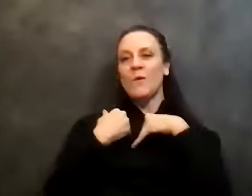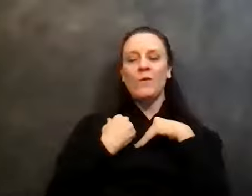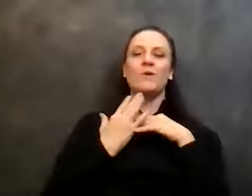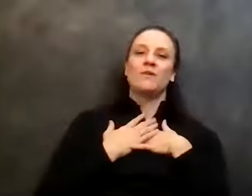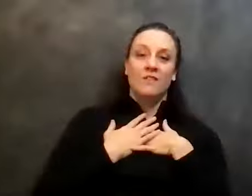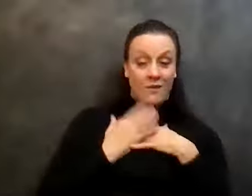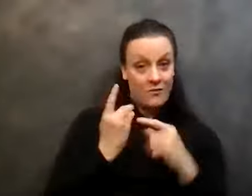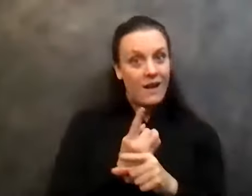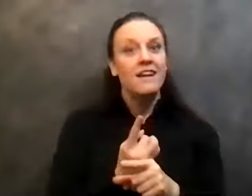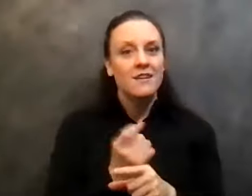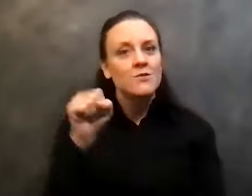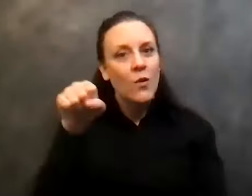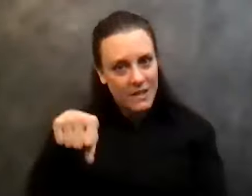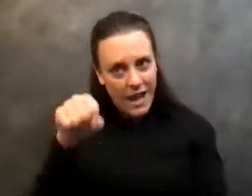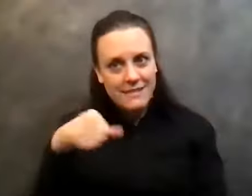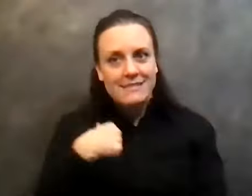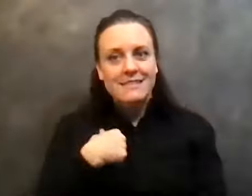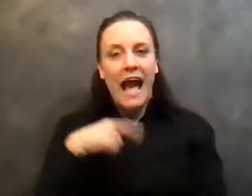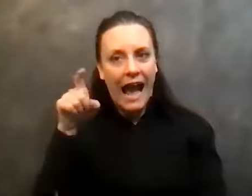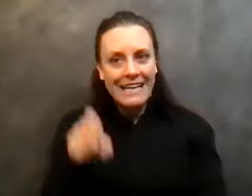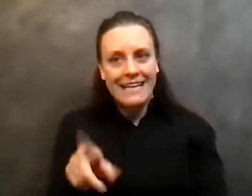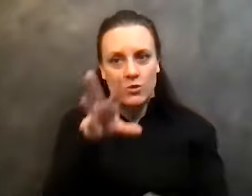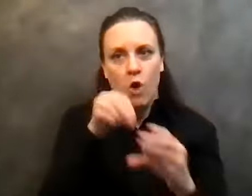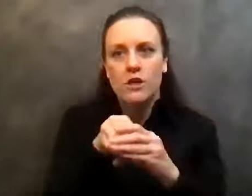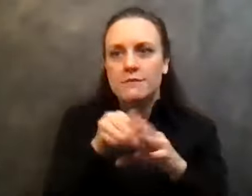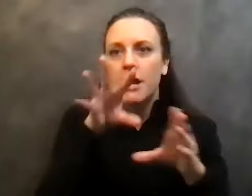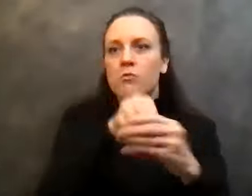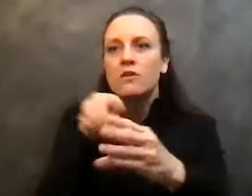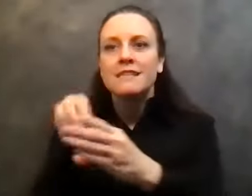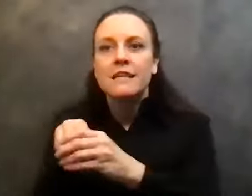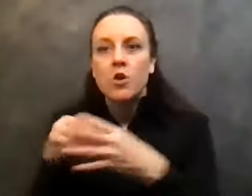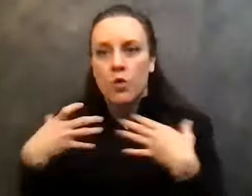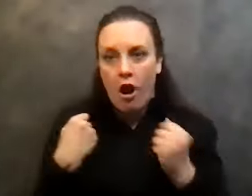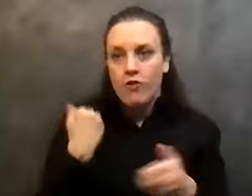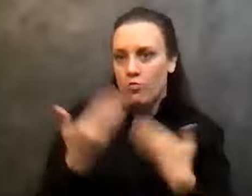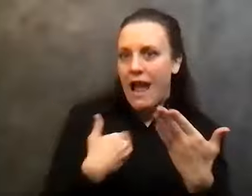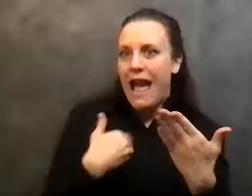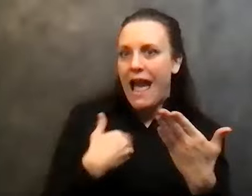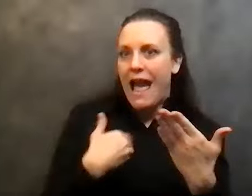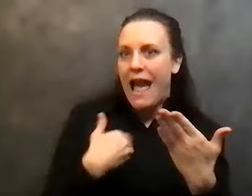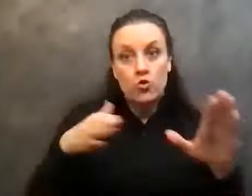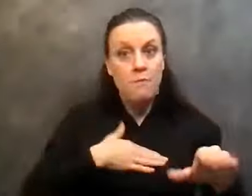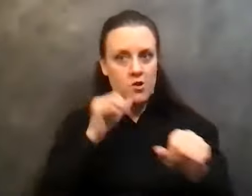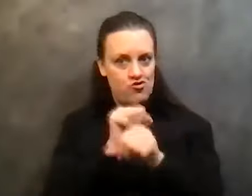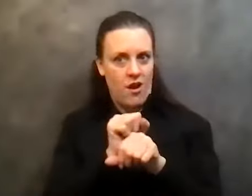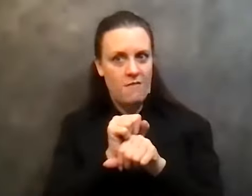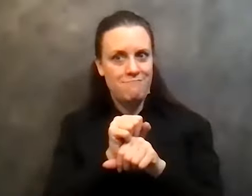yes, I need to participate in this recovery process. I need to do my job. I need to do a lot of work.